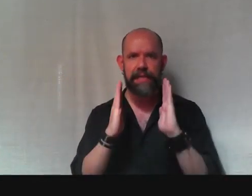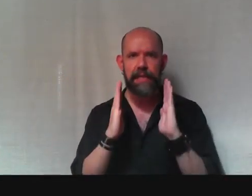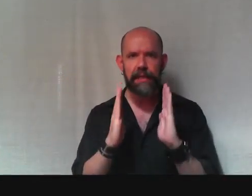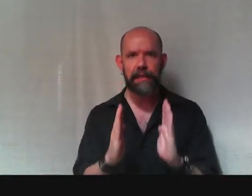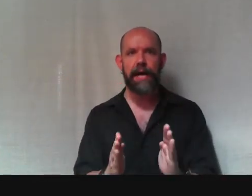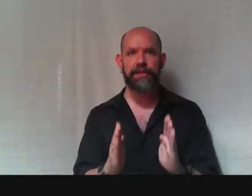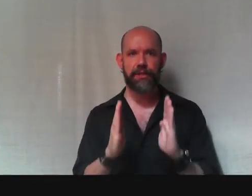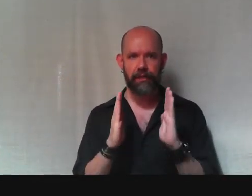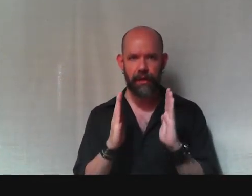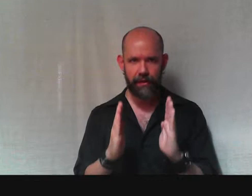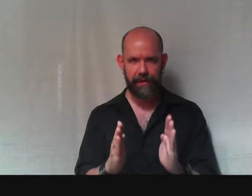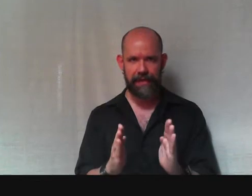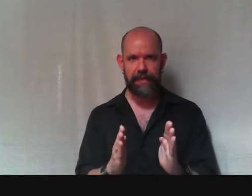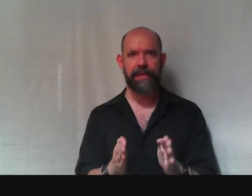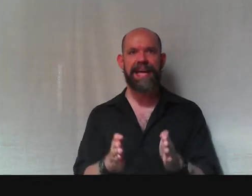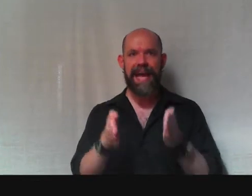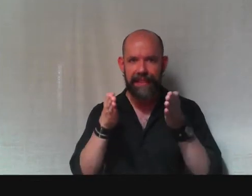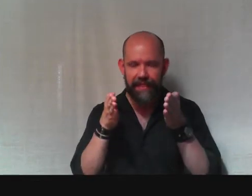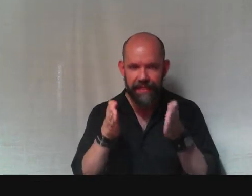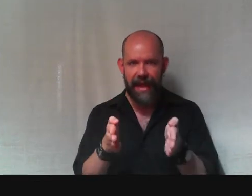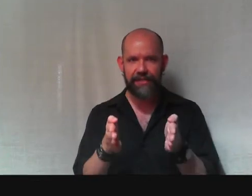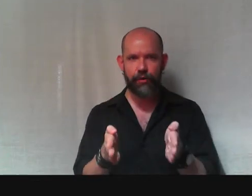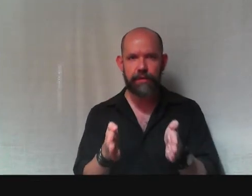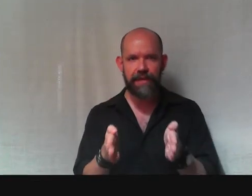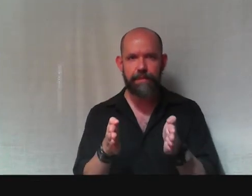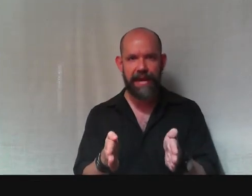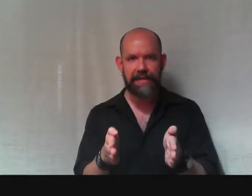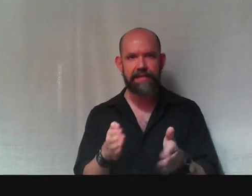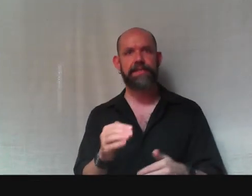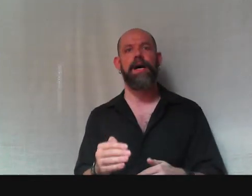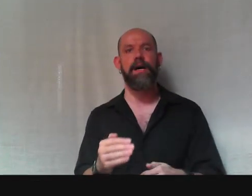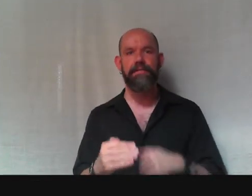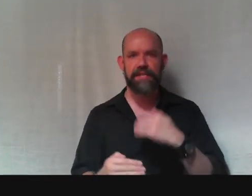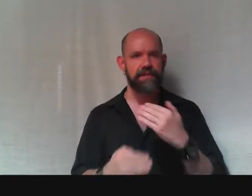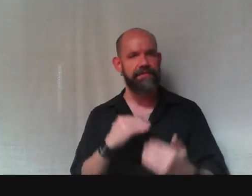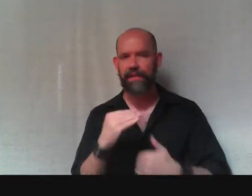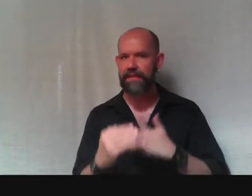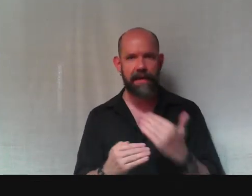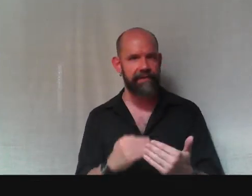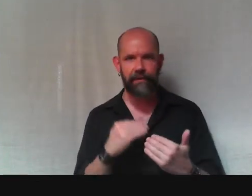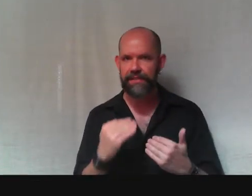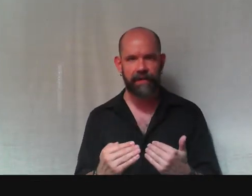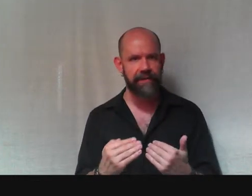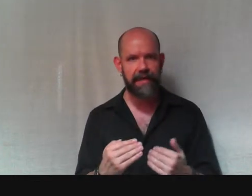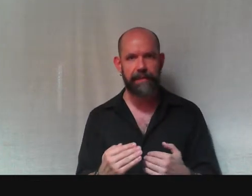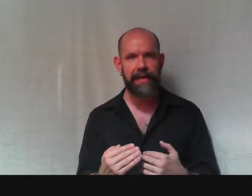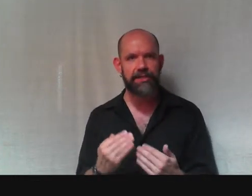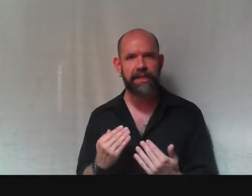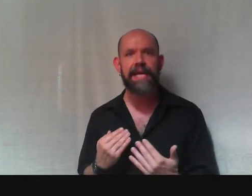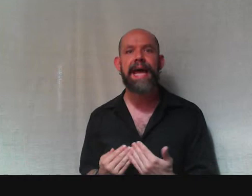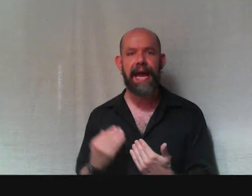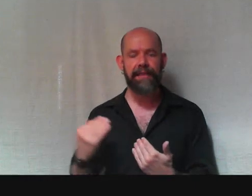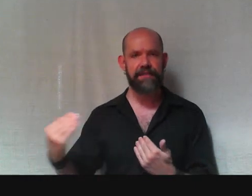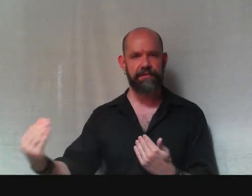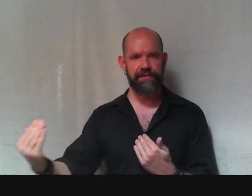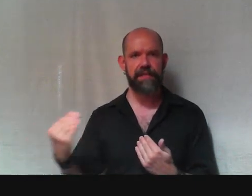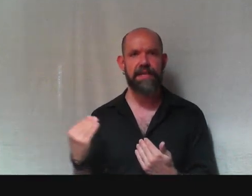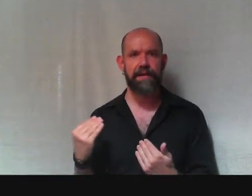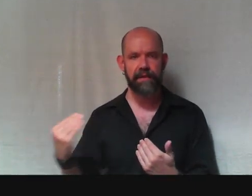logical thinking. And that's going to be the basis of this philosophical self-examination and this philosophical